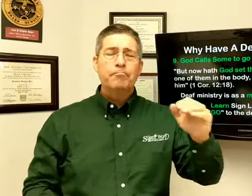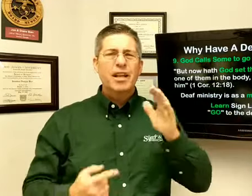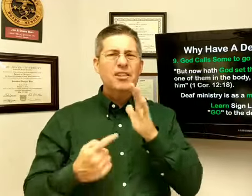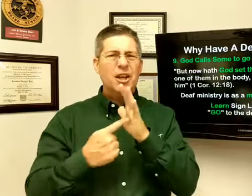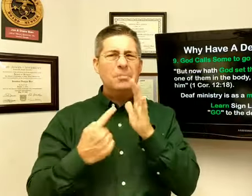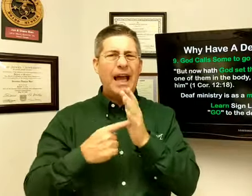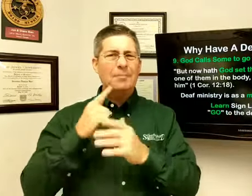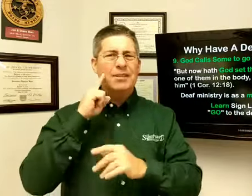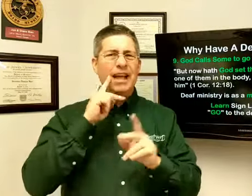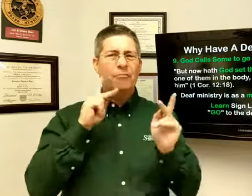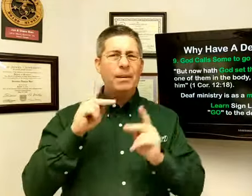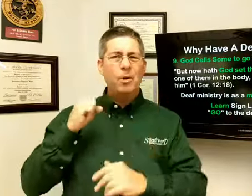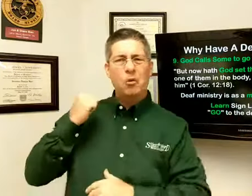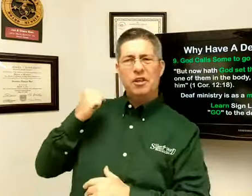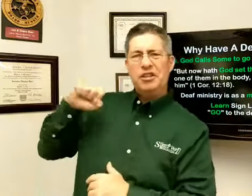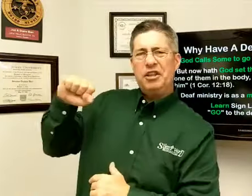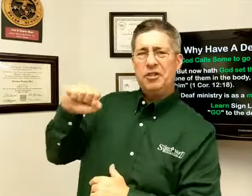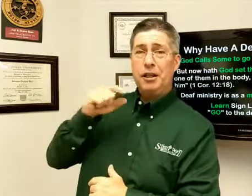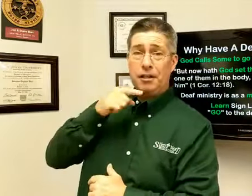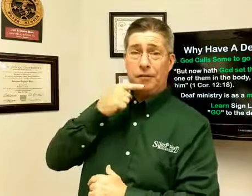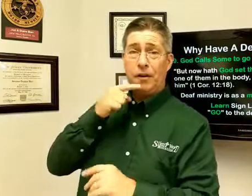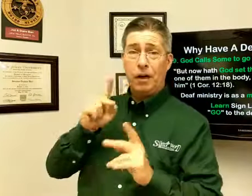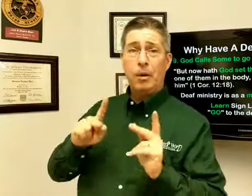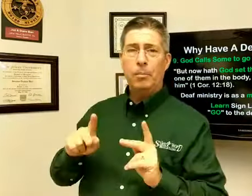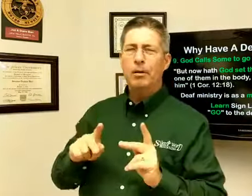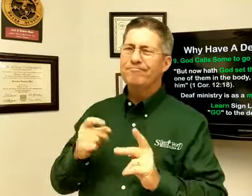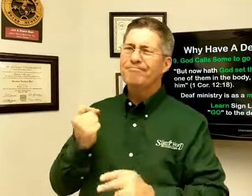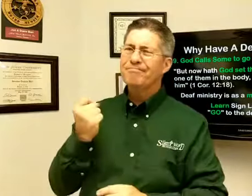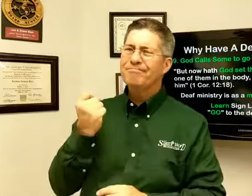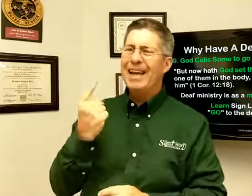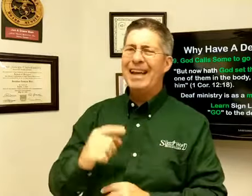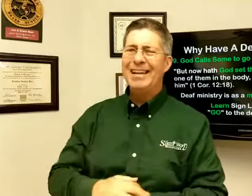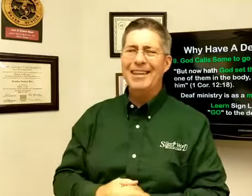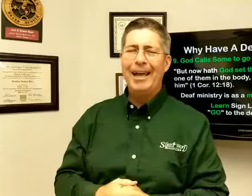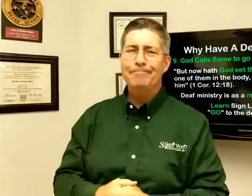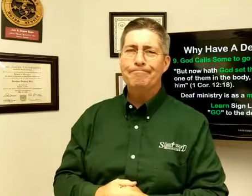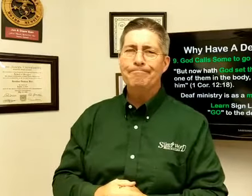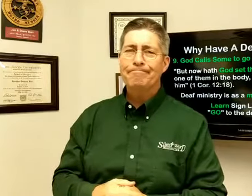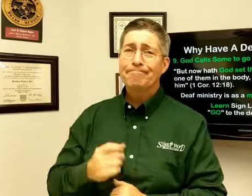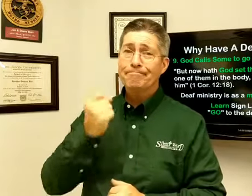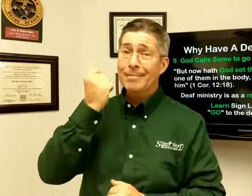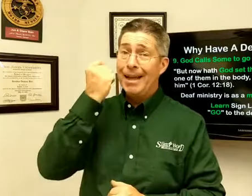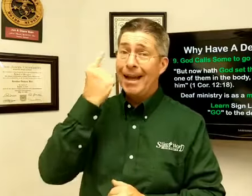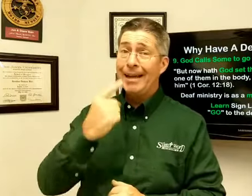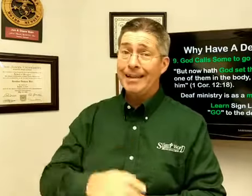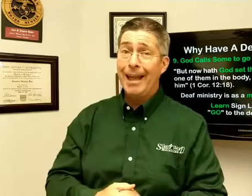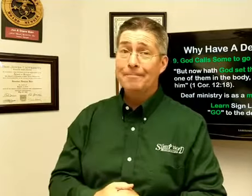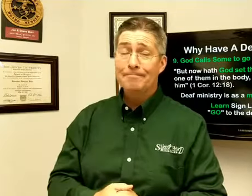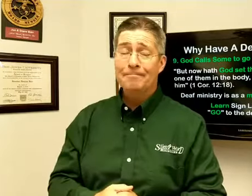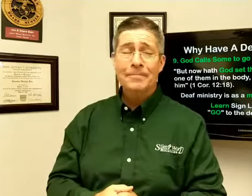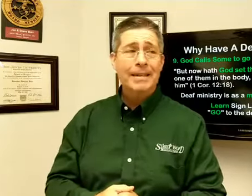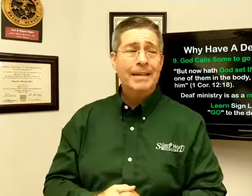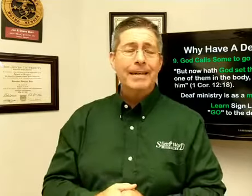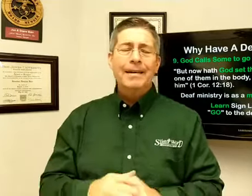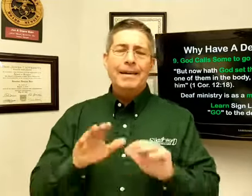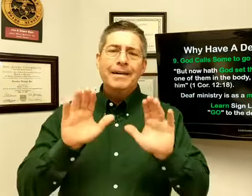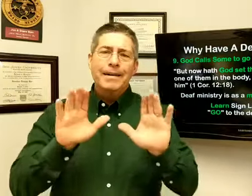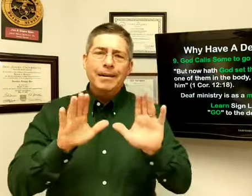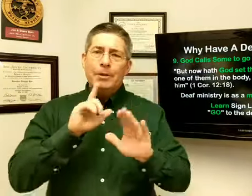Sometimes deaf people are resistant of hearing people. I get that. I get that. But the